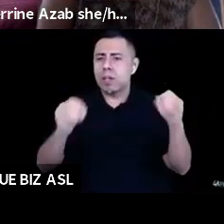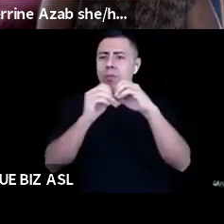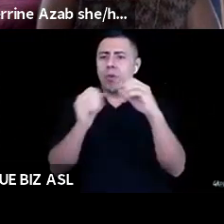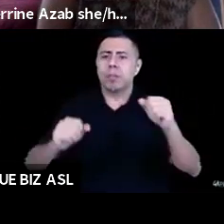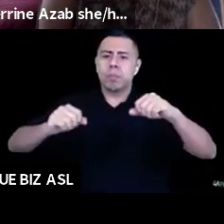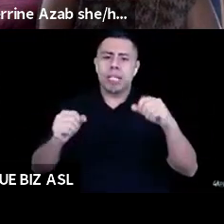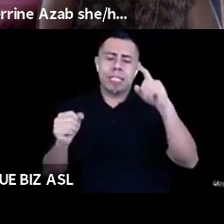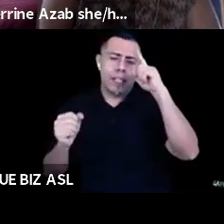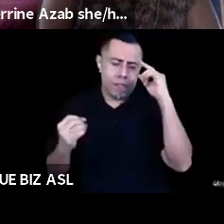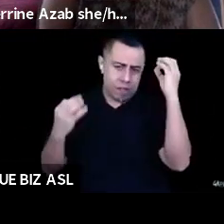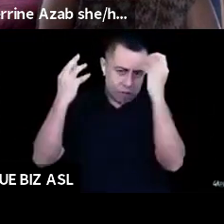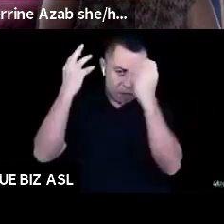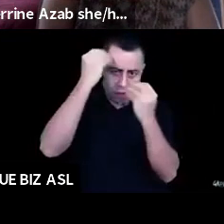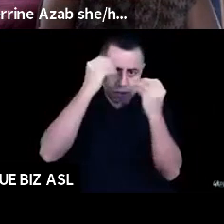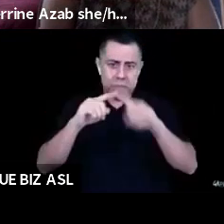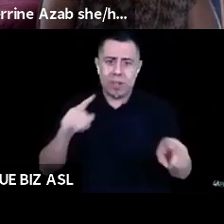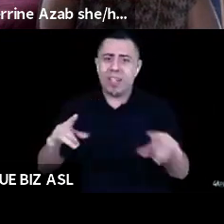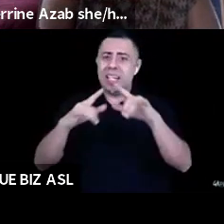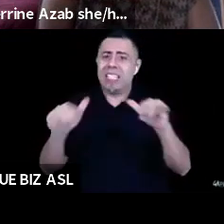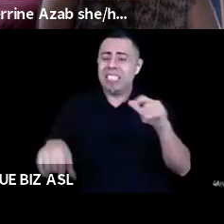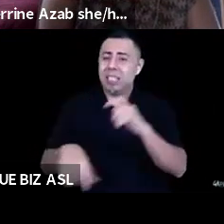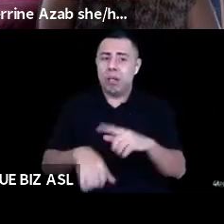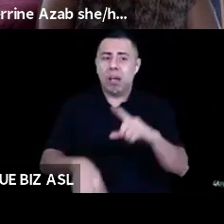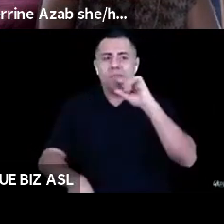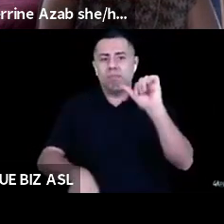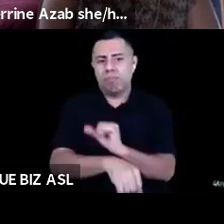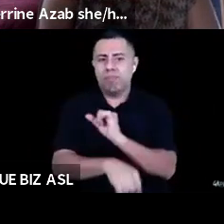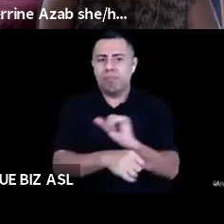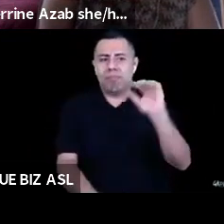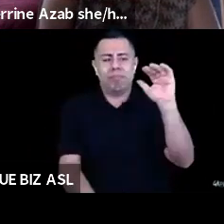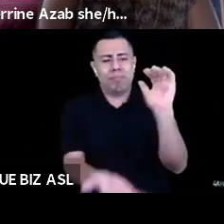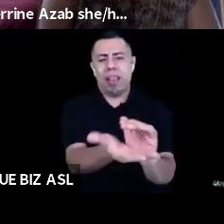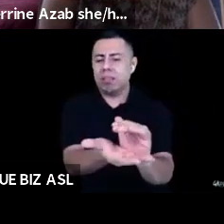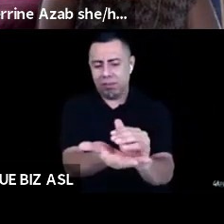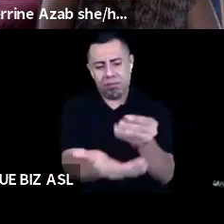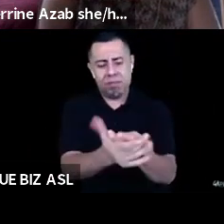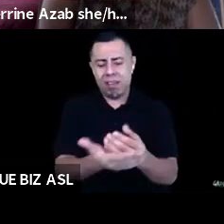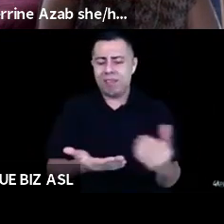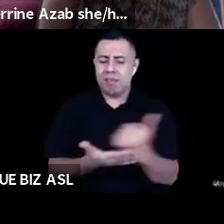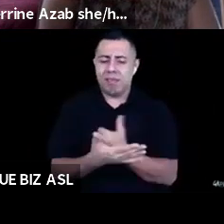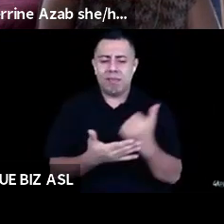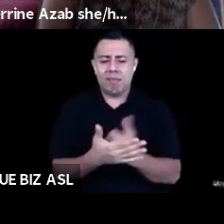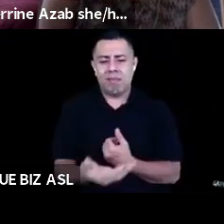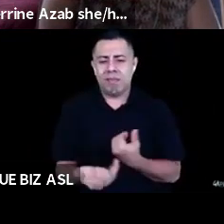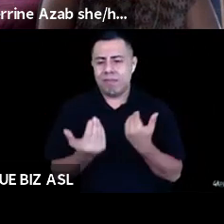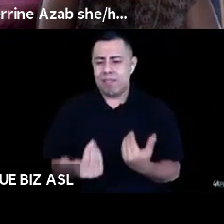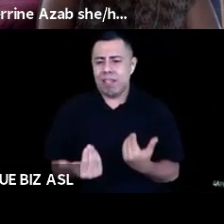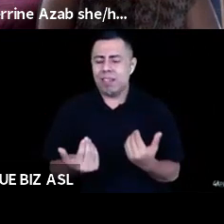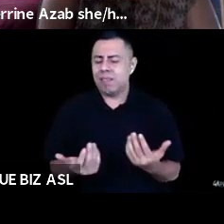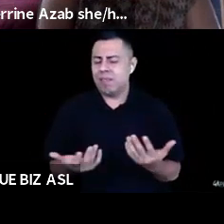there's just actually less money coming in the door. So how, I don't know, I guess I've